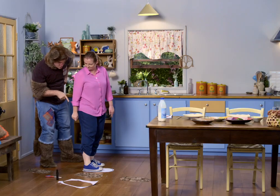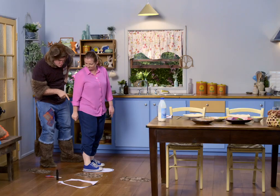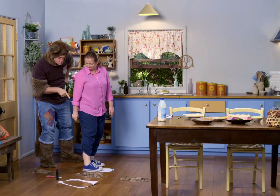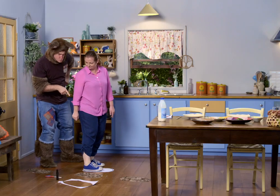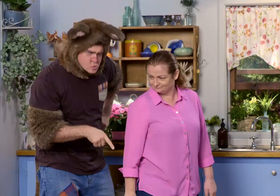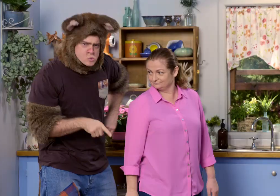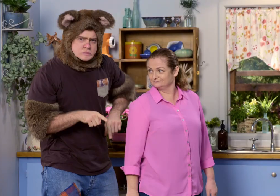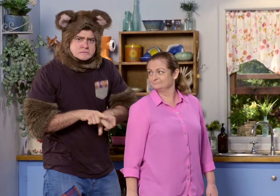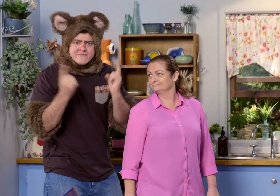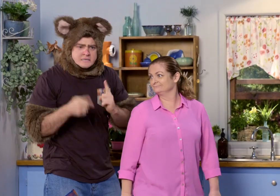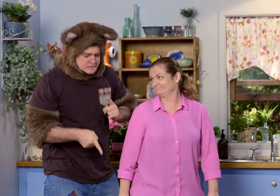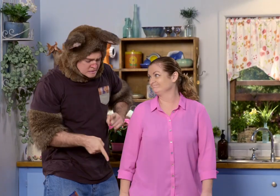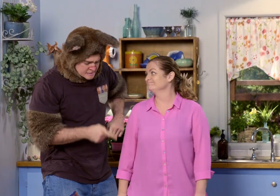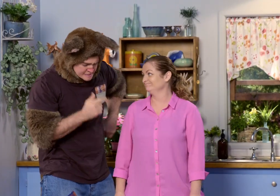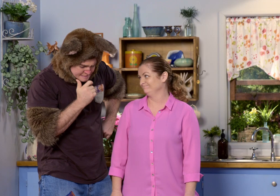Hmm. It's different.